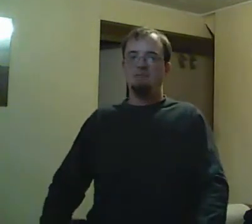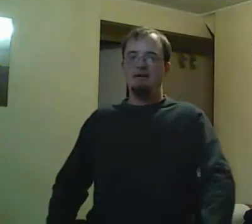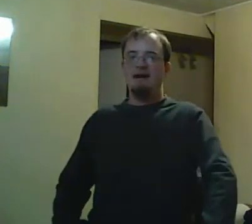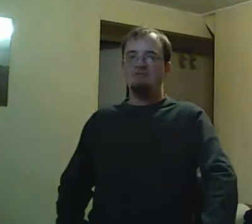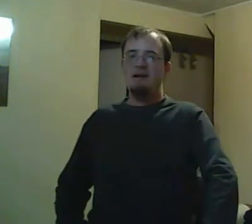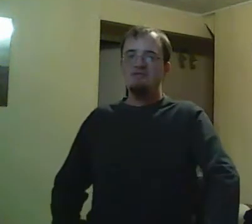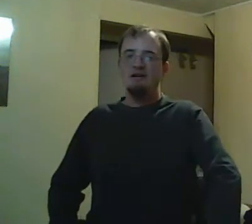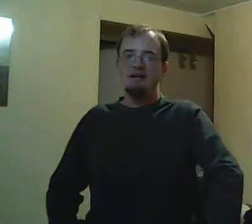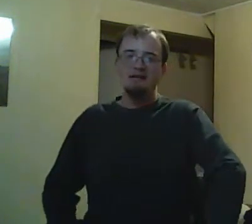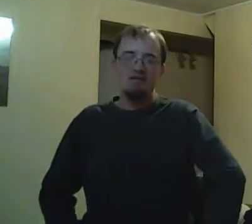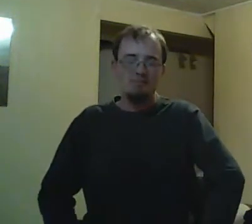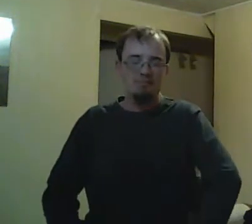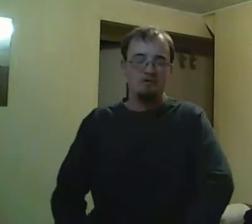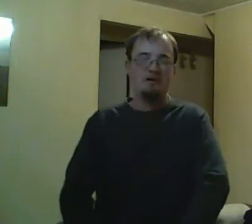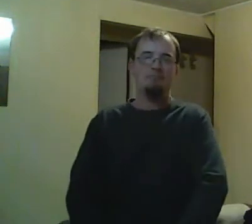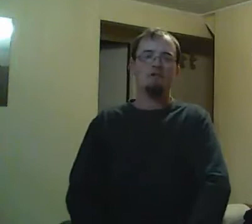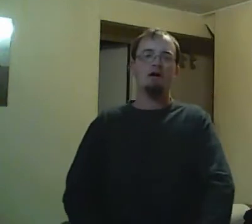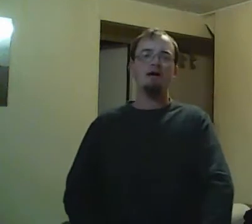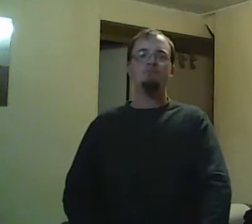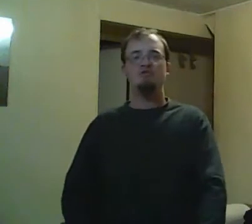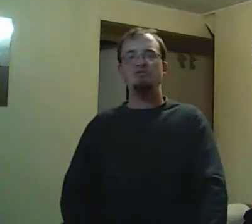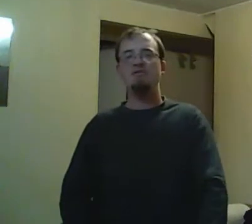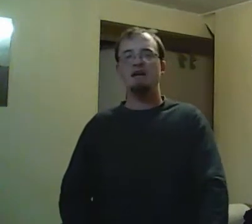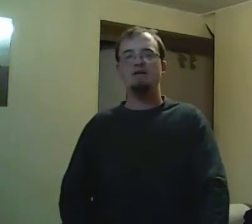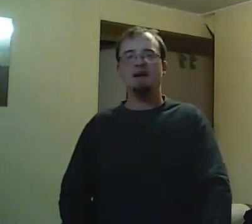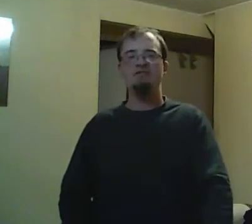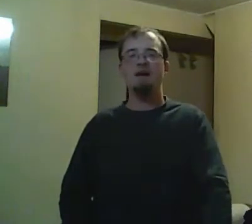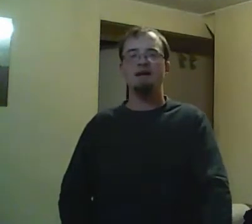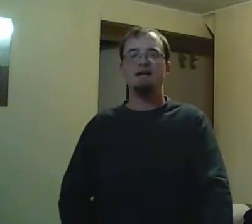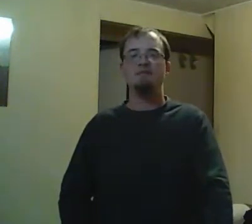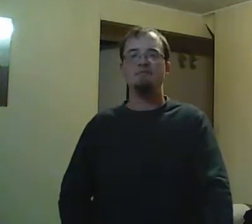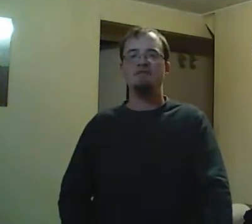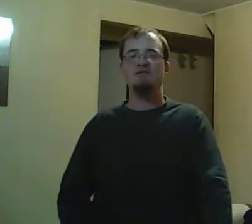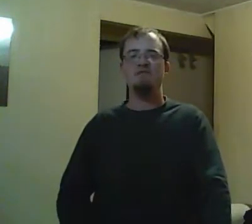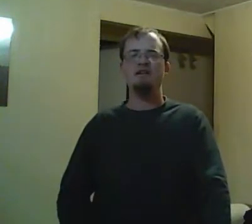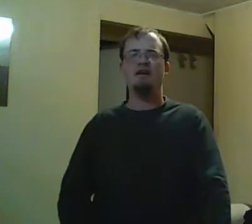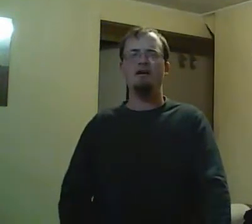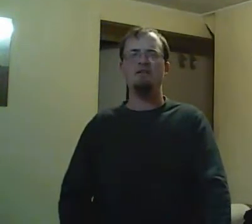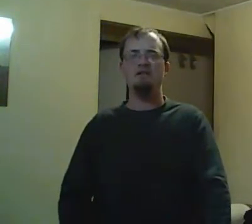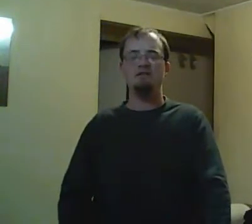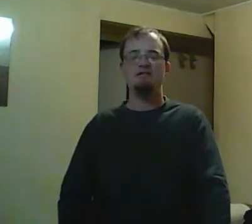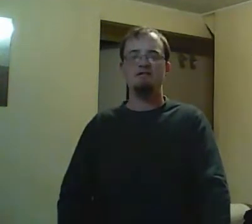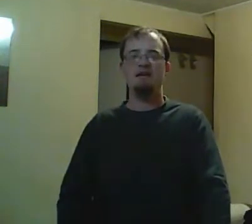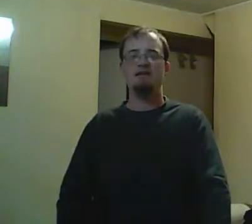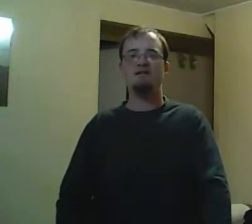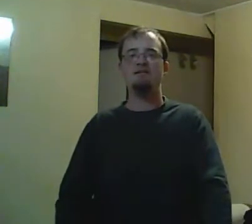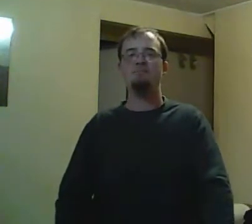analytic mind, which has not been completely proven, although I did a nice